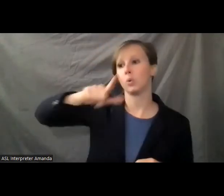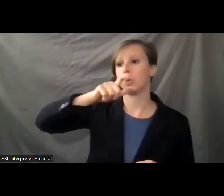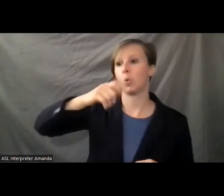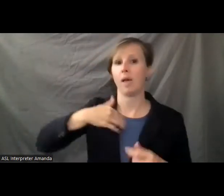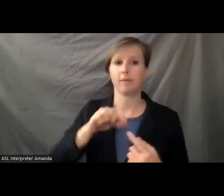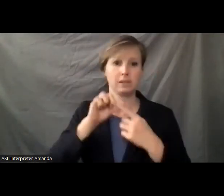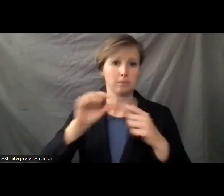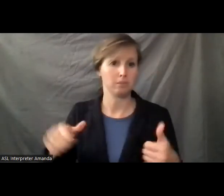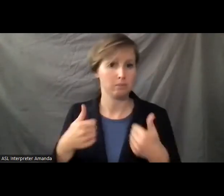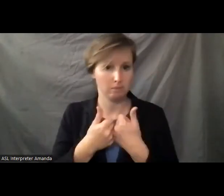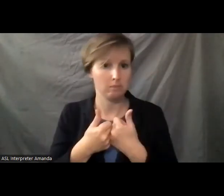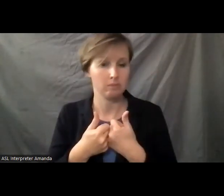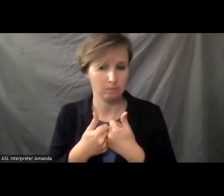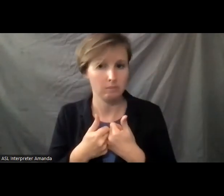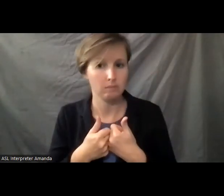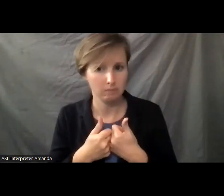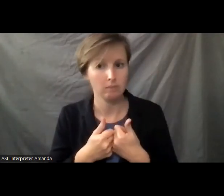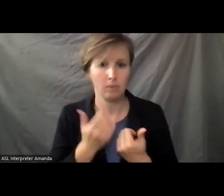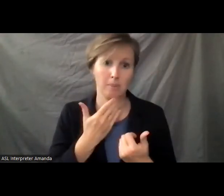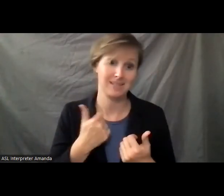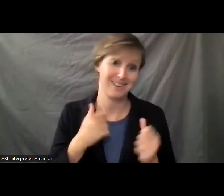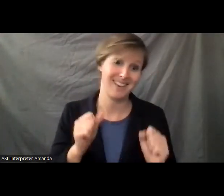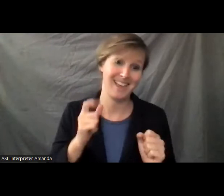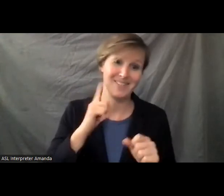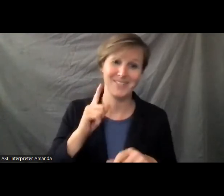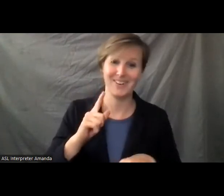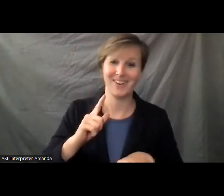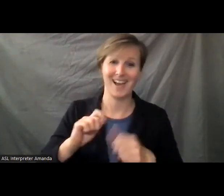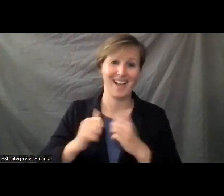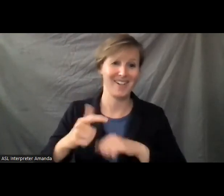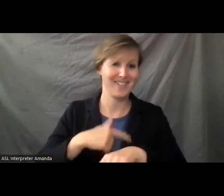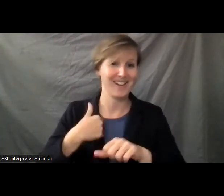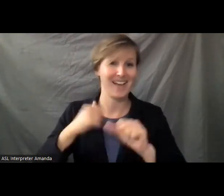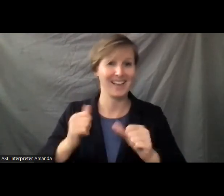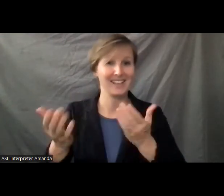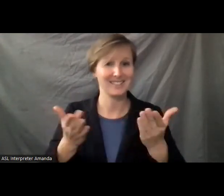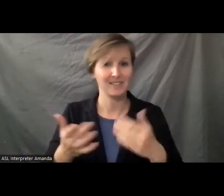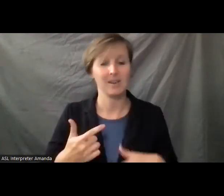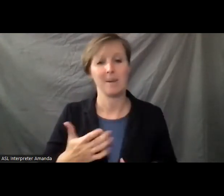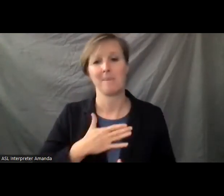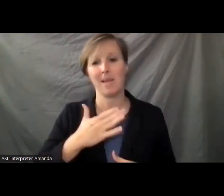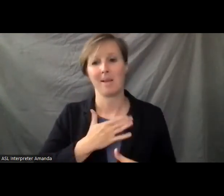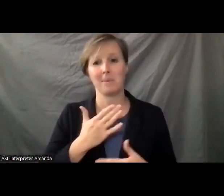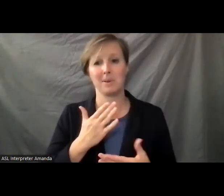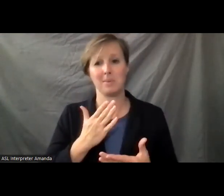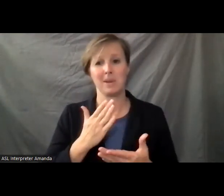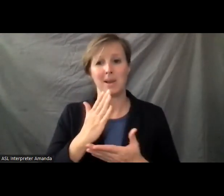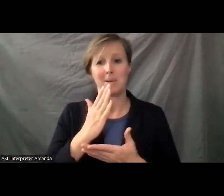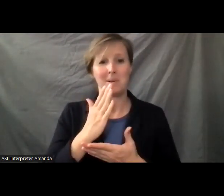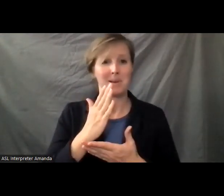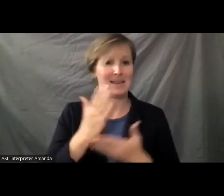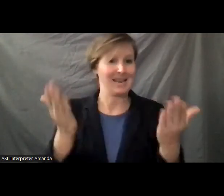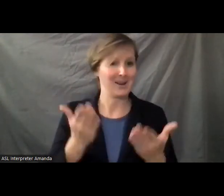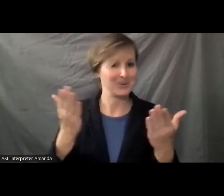special challenges, as best I can for as long as I have a chance to serve. And I'm pleased to be part of you tonight,